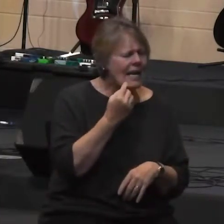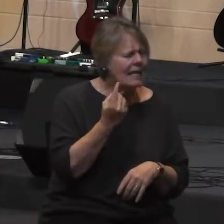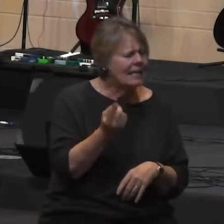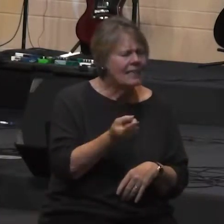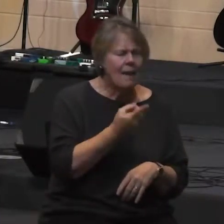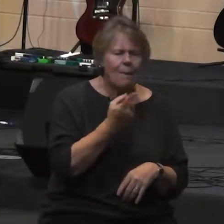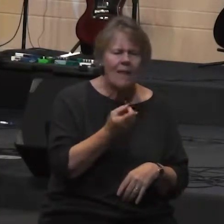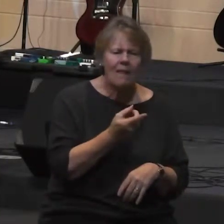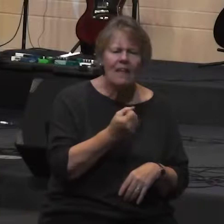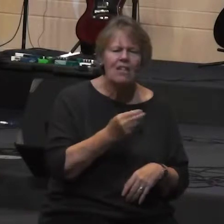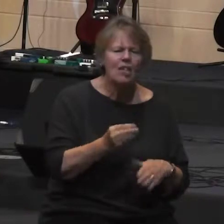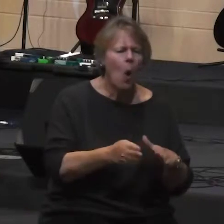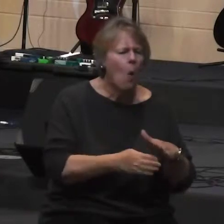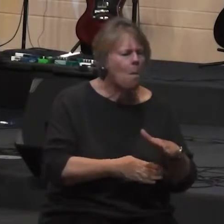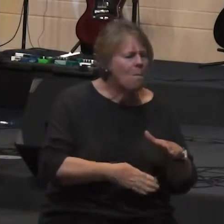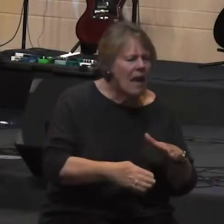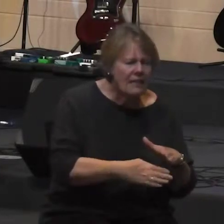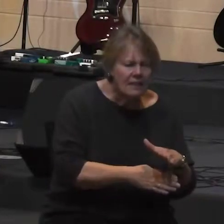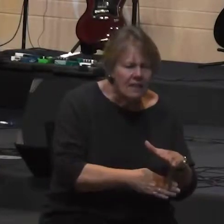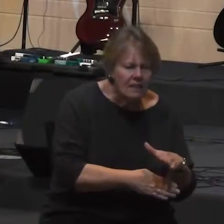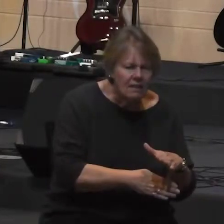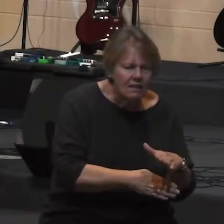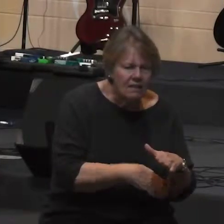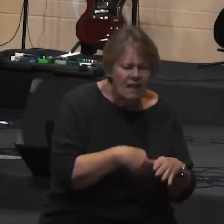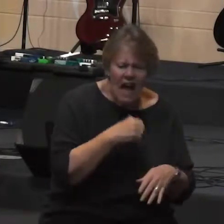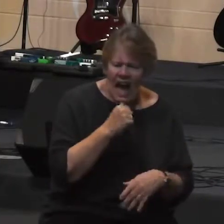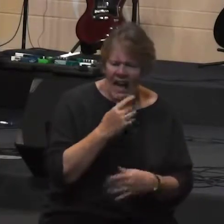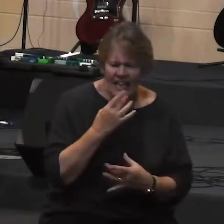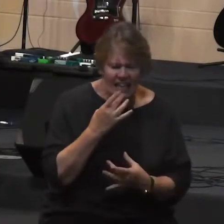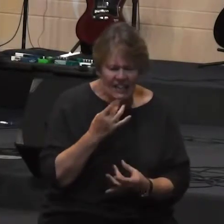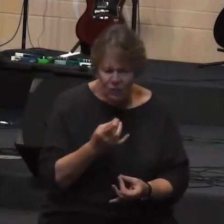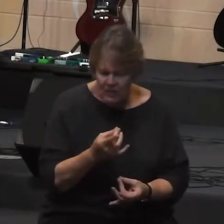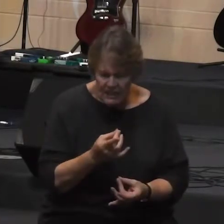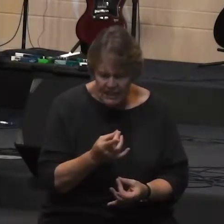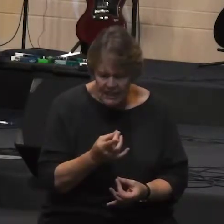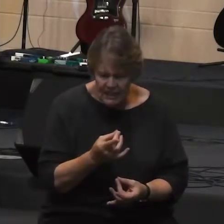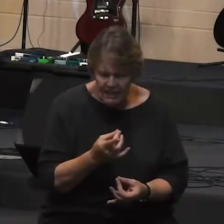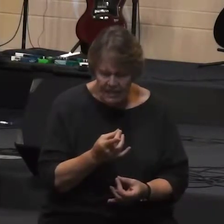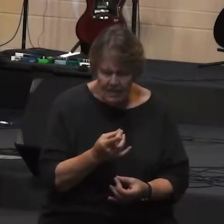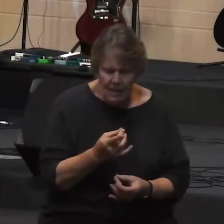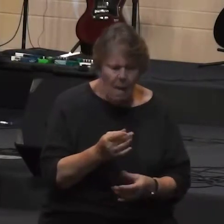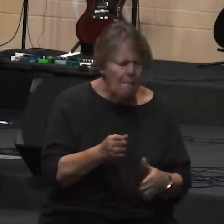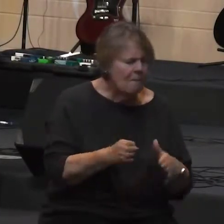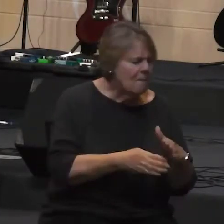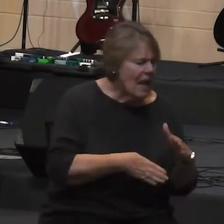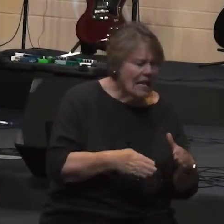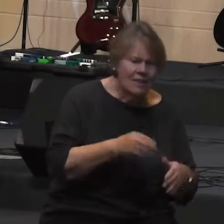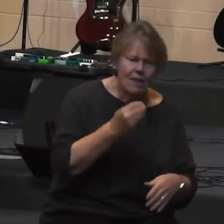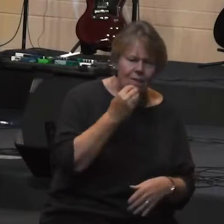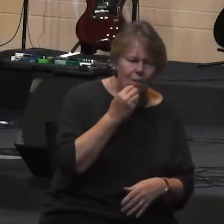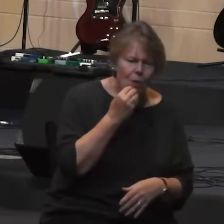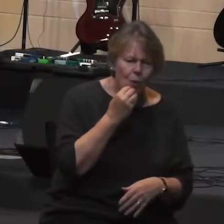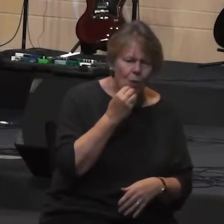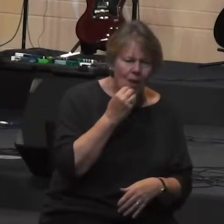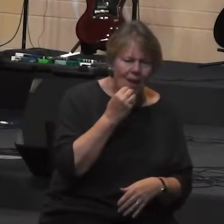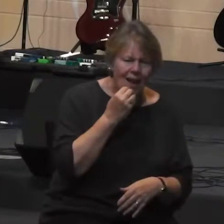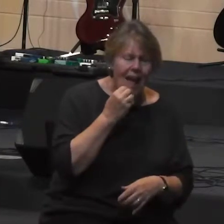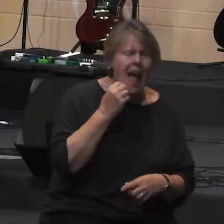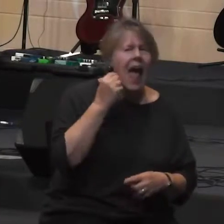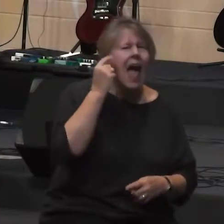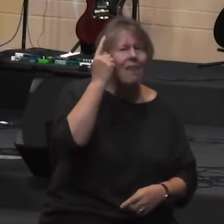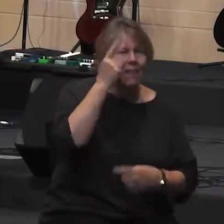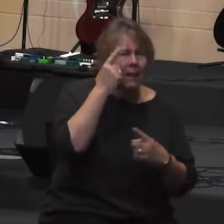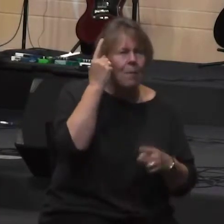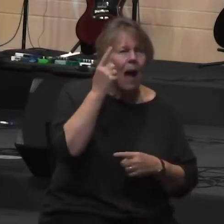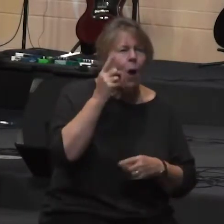plain uninteresting food you can find and consider what it would take to be deeply grateful